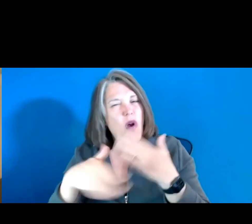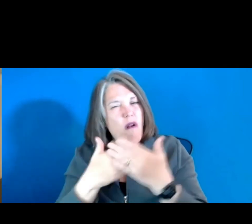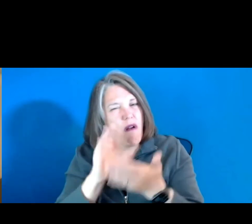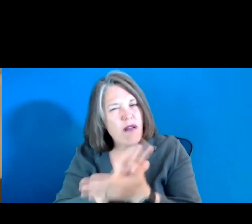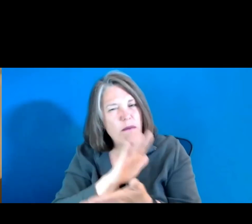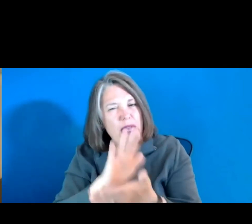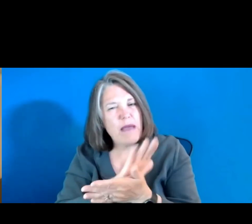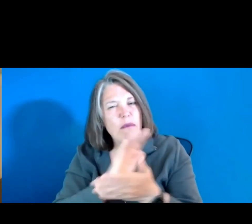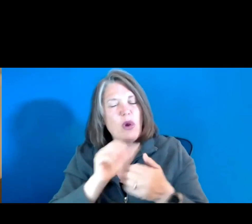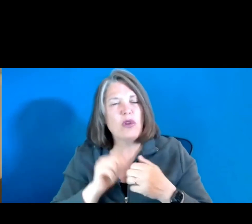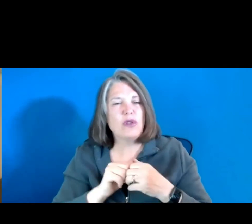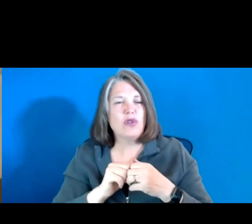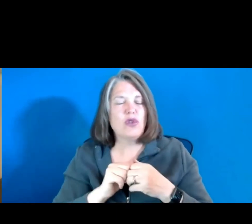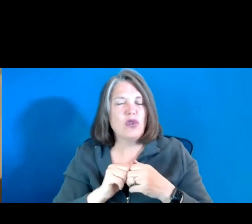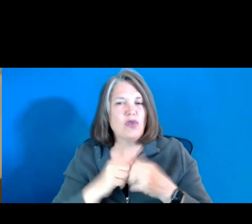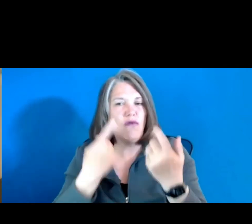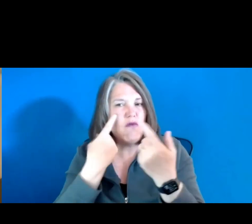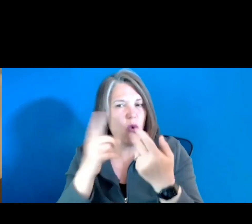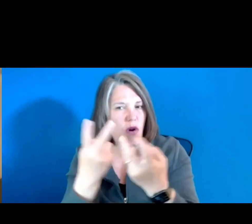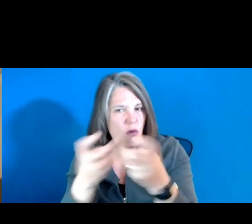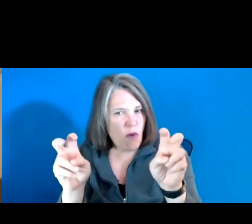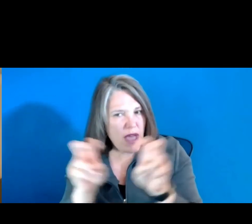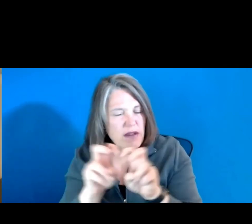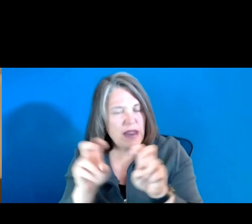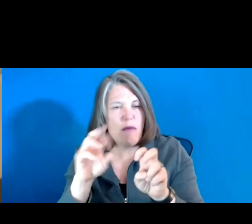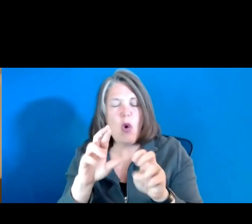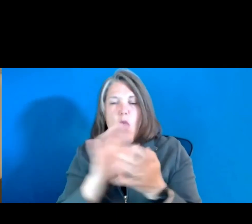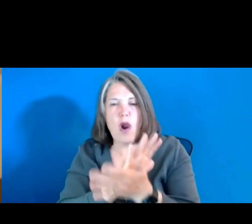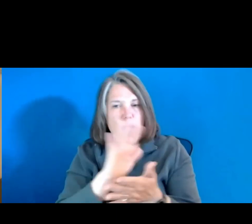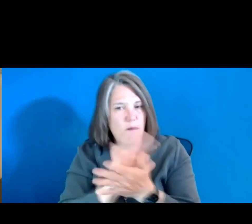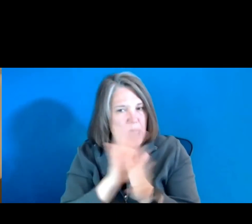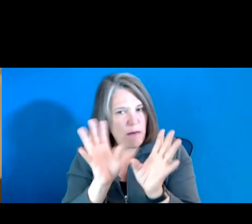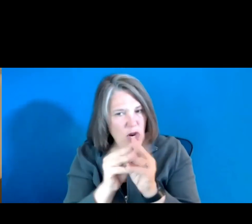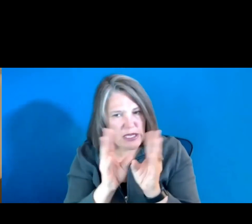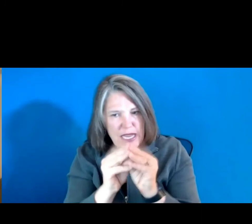in roundtables, or in paper sessions, or